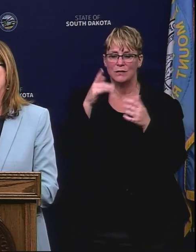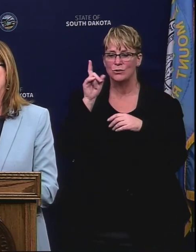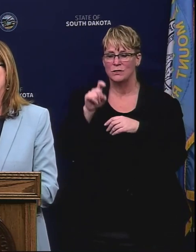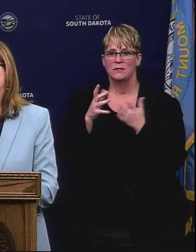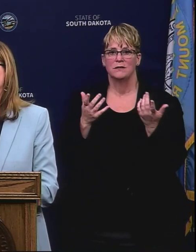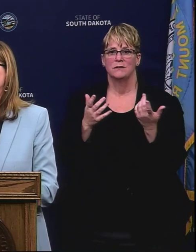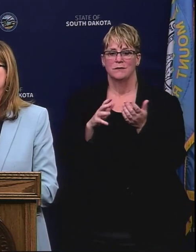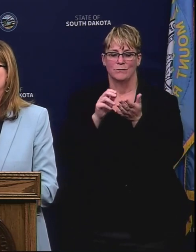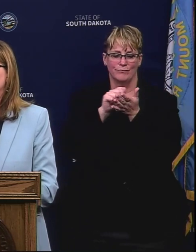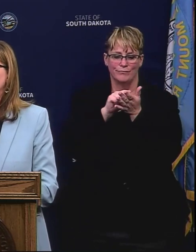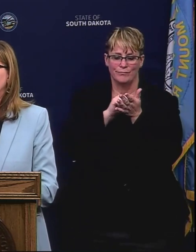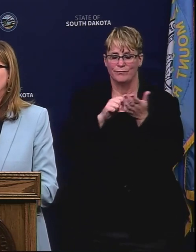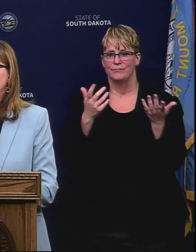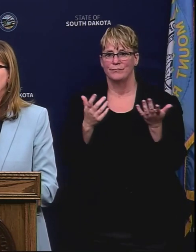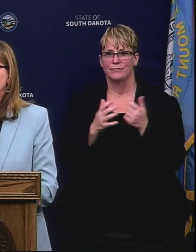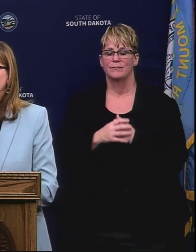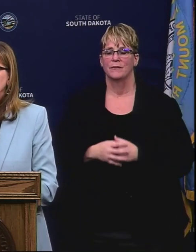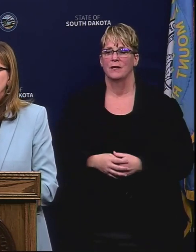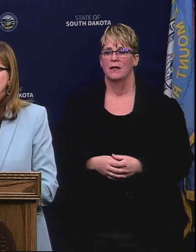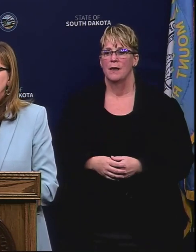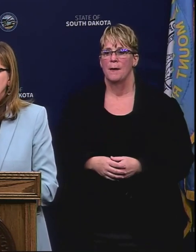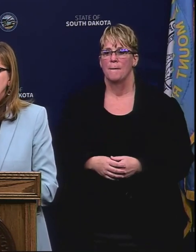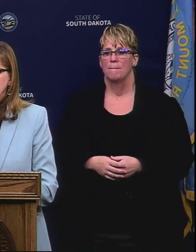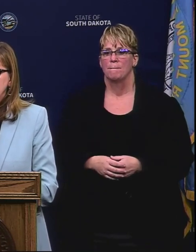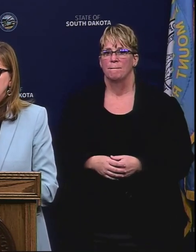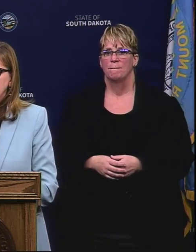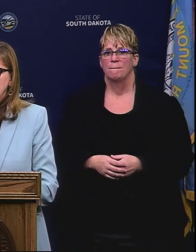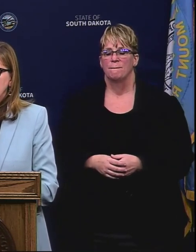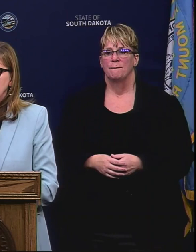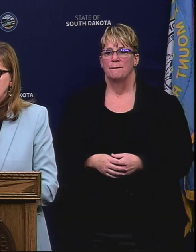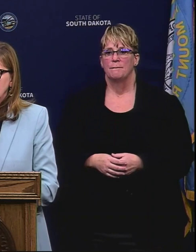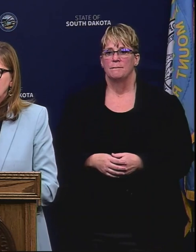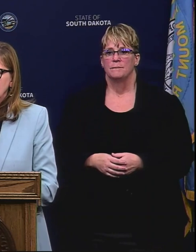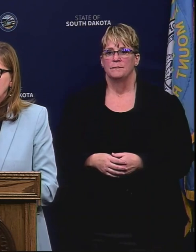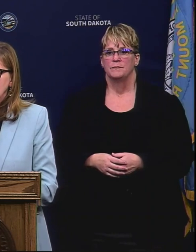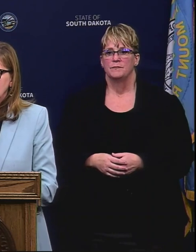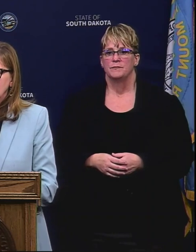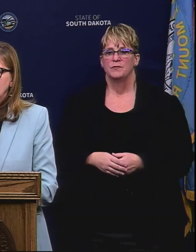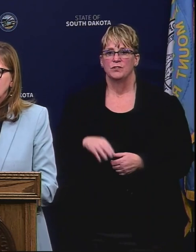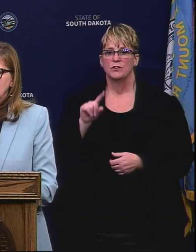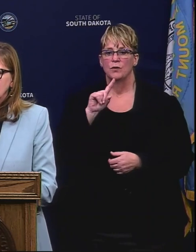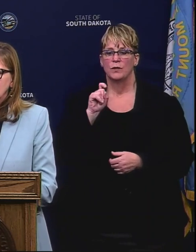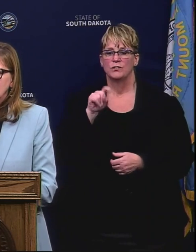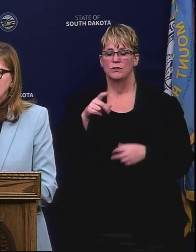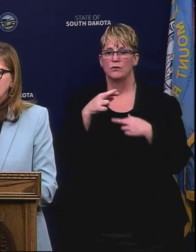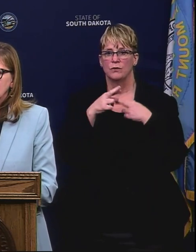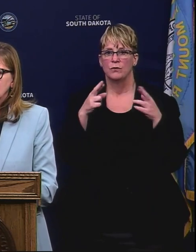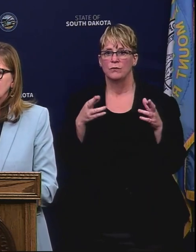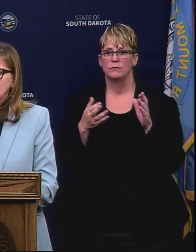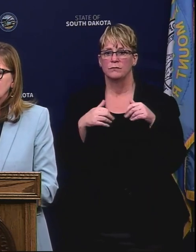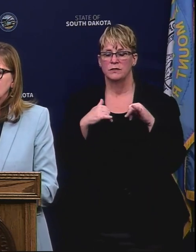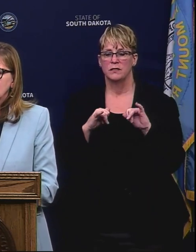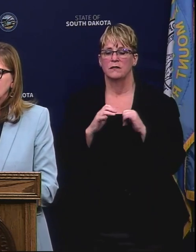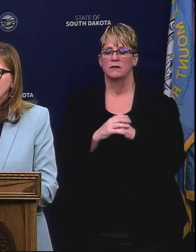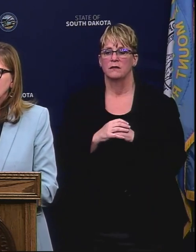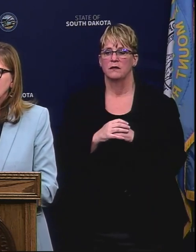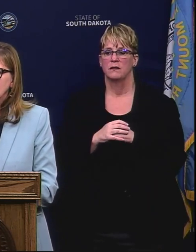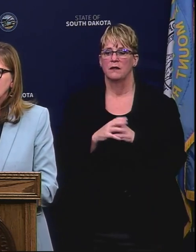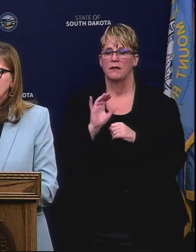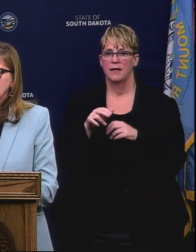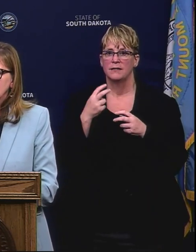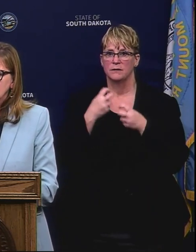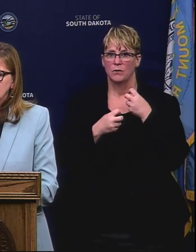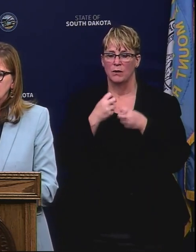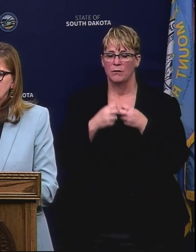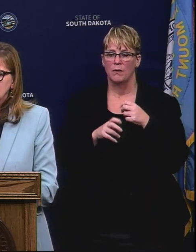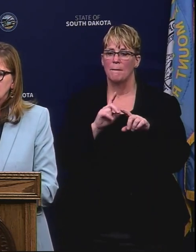go wipe, you know, wash before you, that is a problem. But the whole,